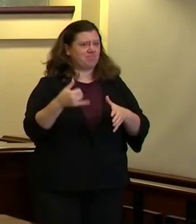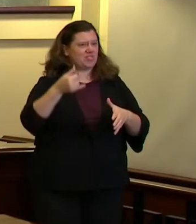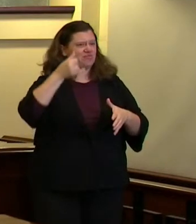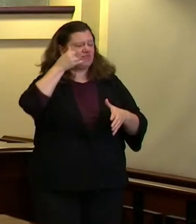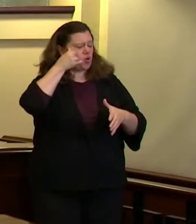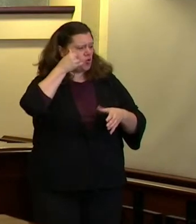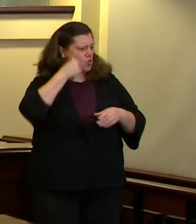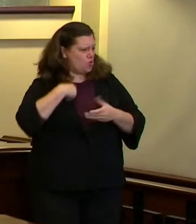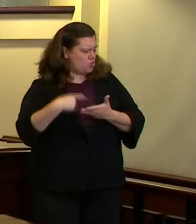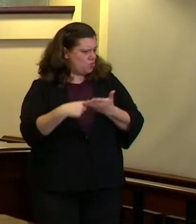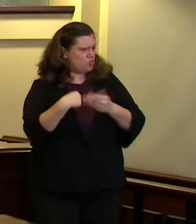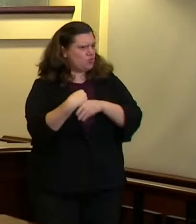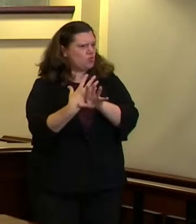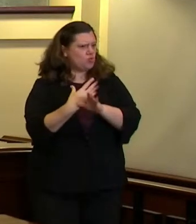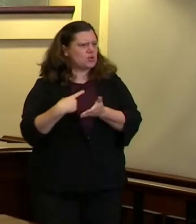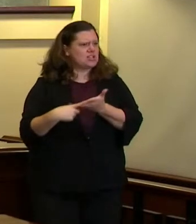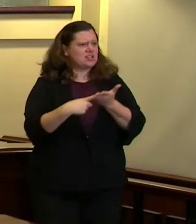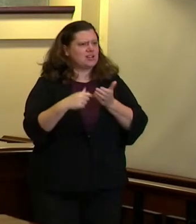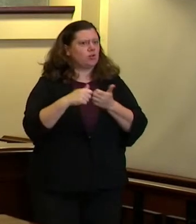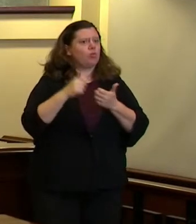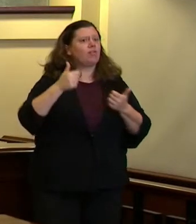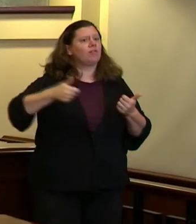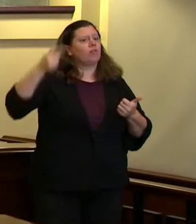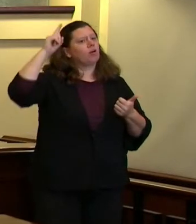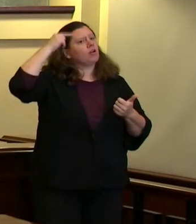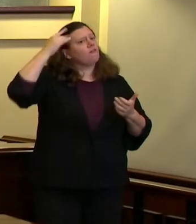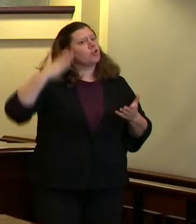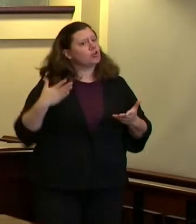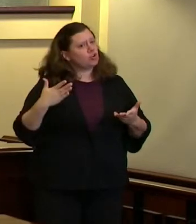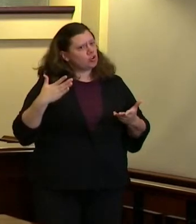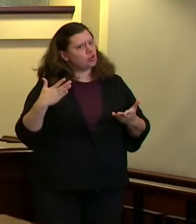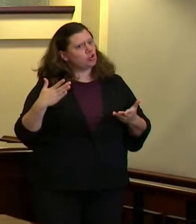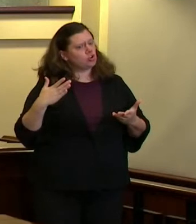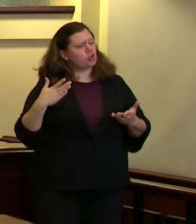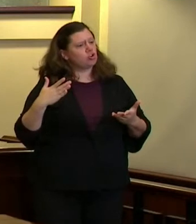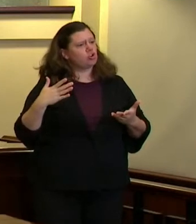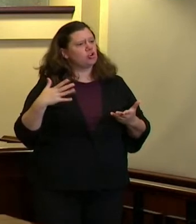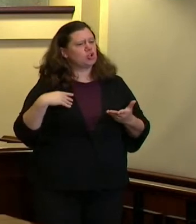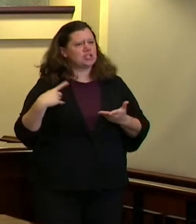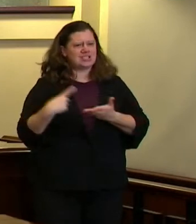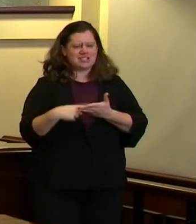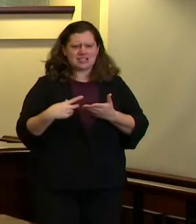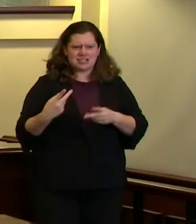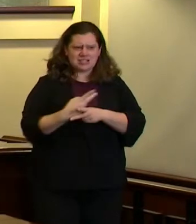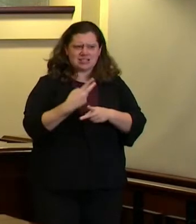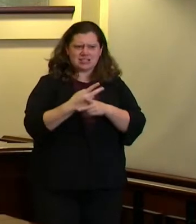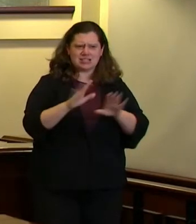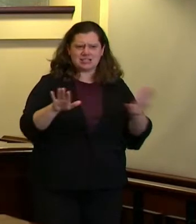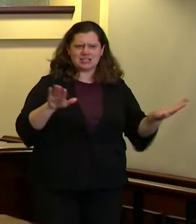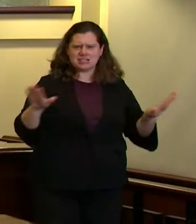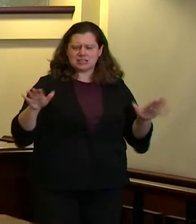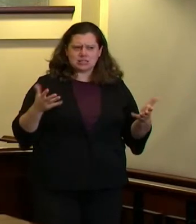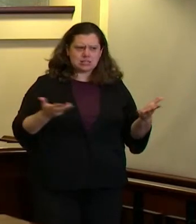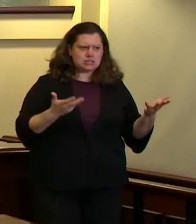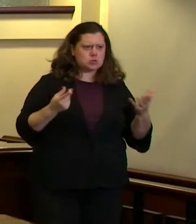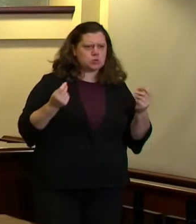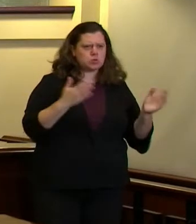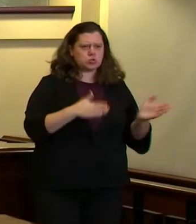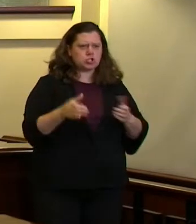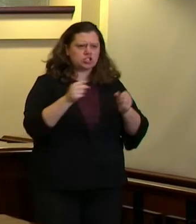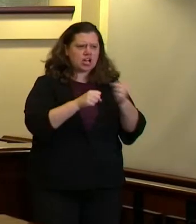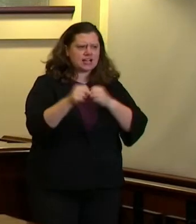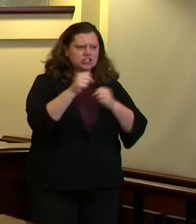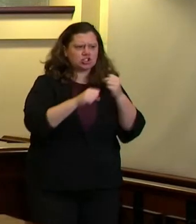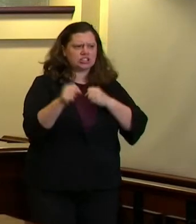afternoon with the governor we're in discussions about what that template mutual aid